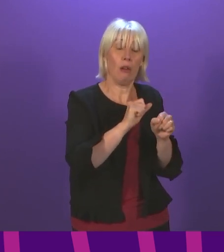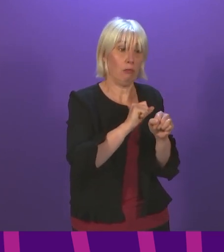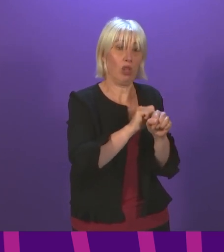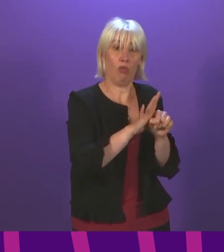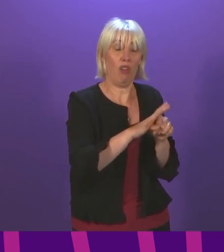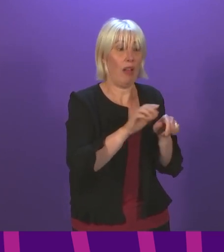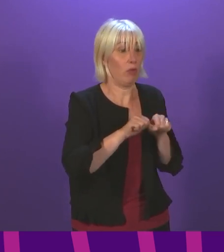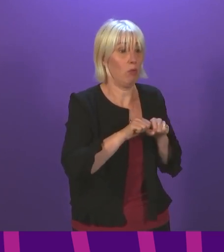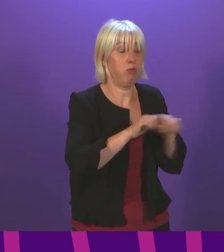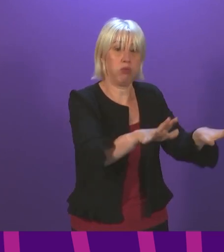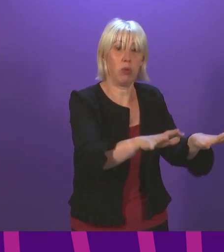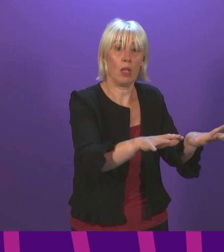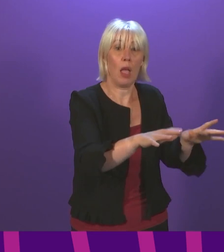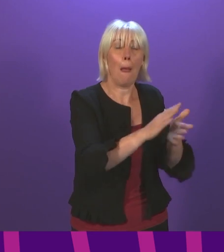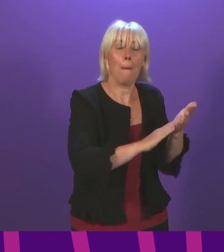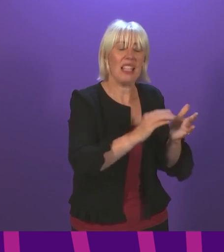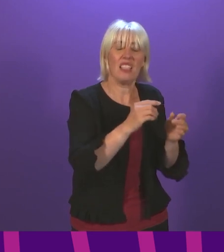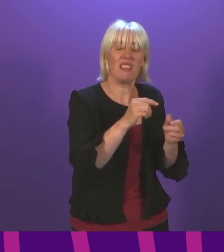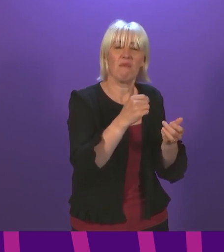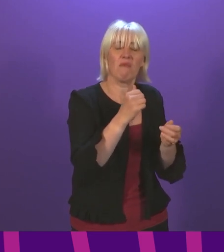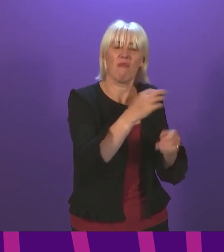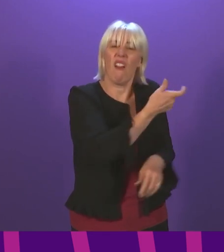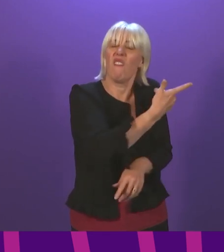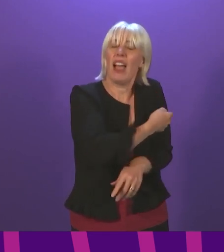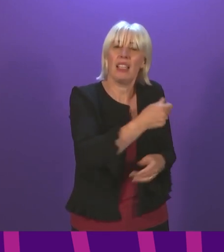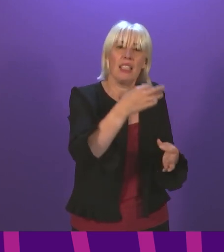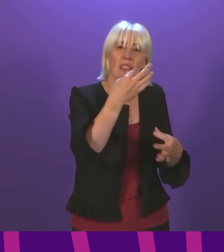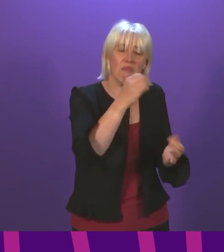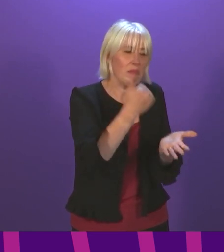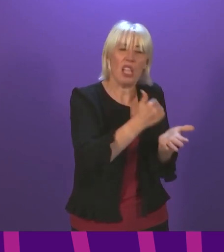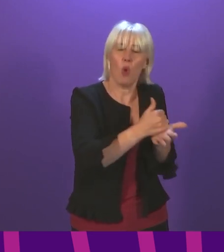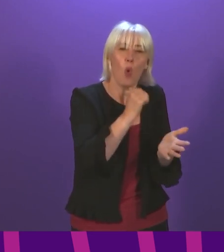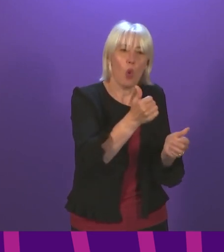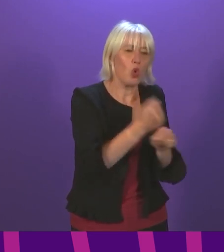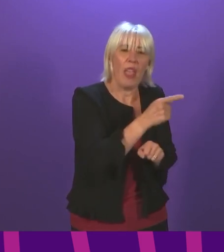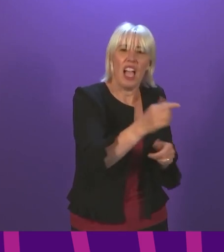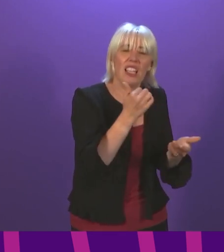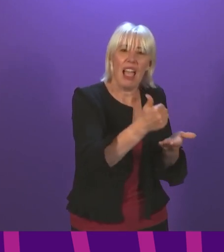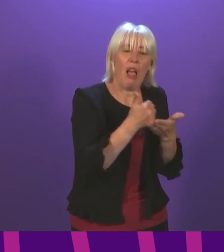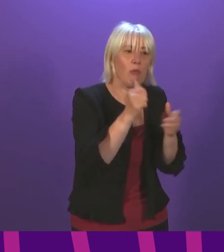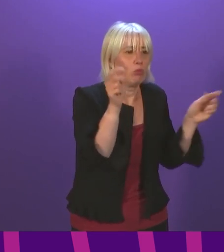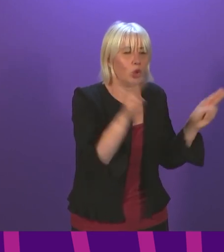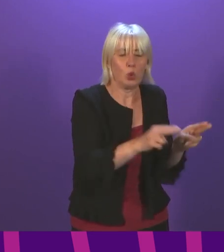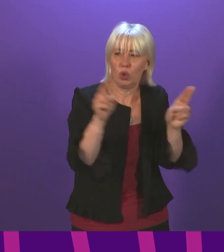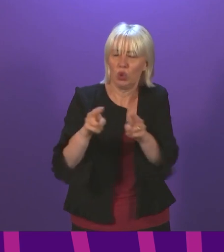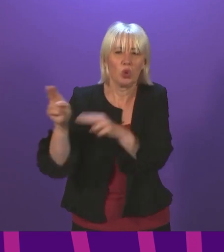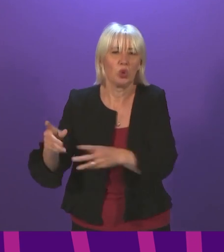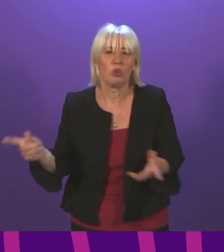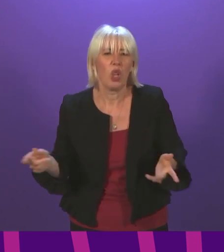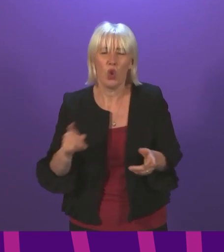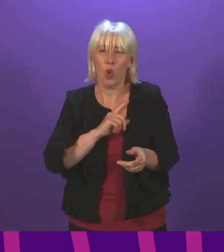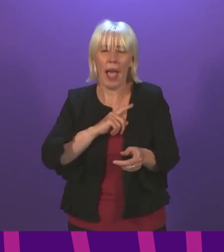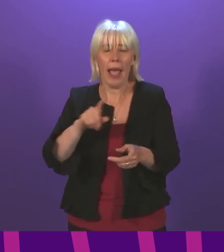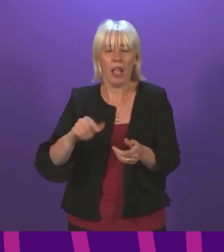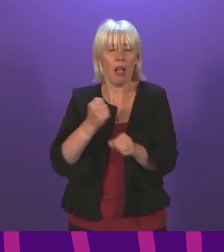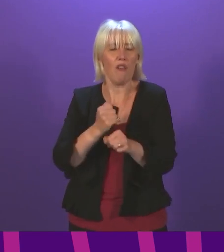won't do that. So can the First Minister tell us what evidence has led her and our ministers to change their minds, disagree with these scientists